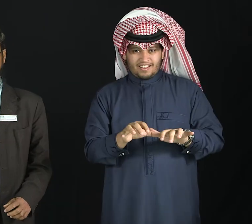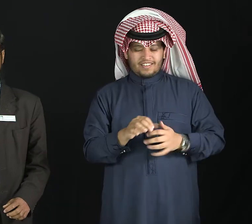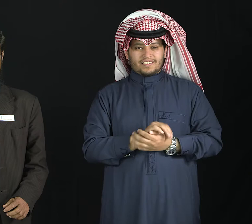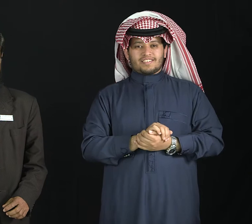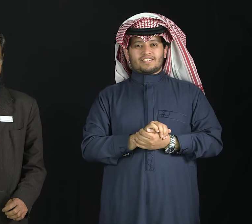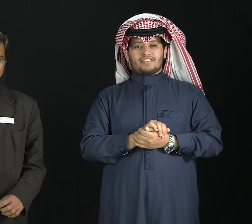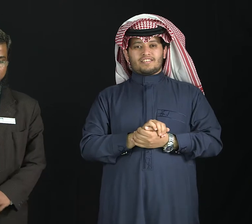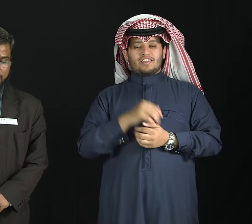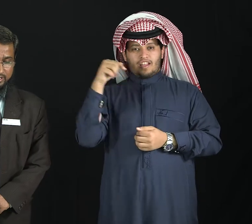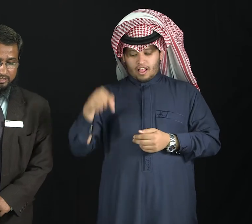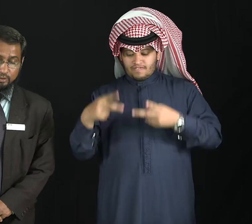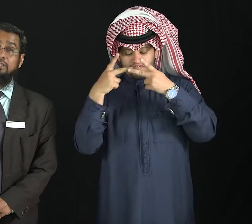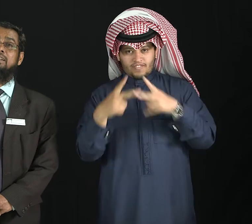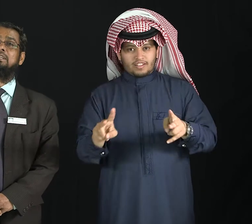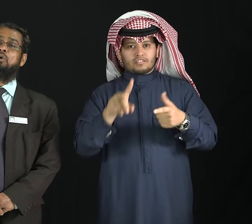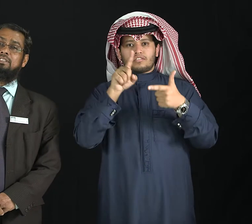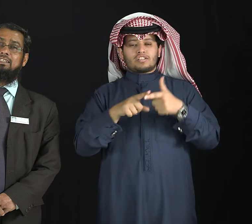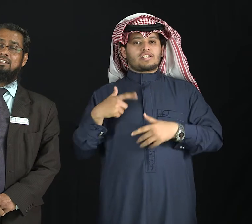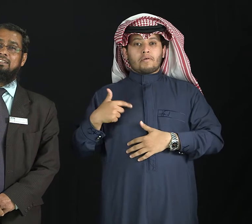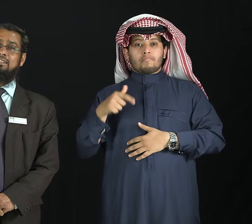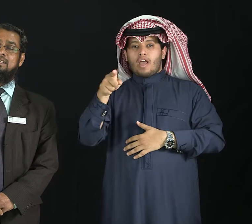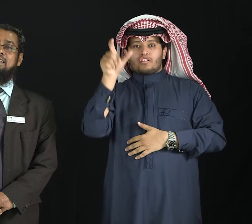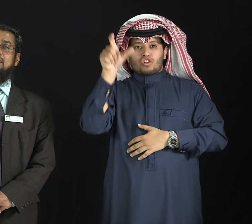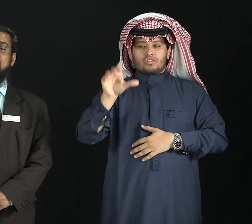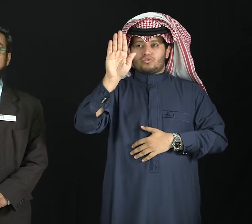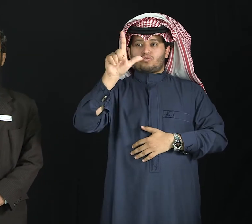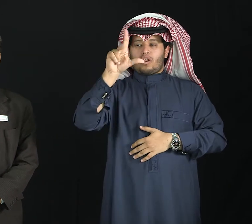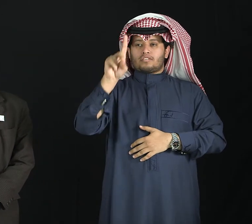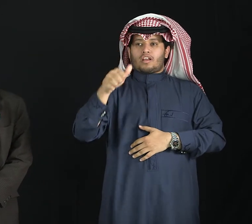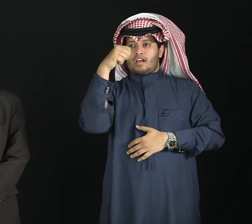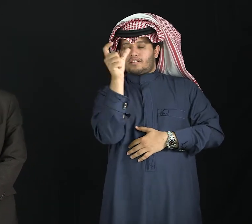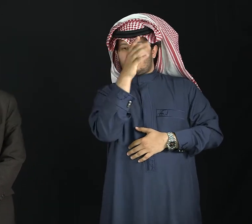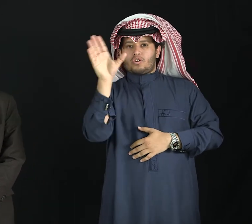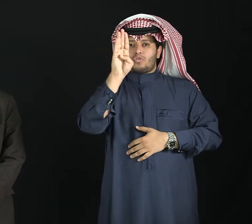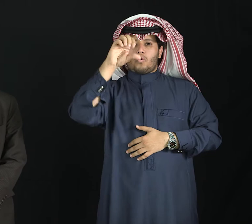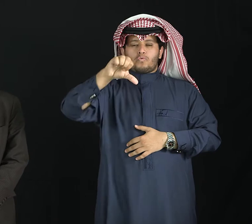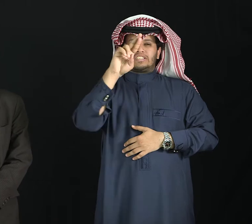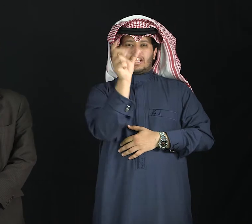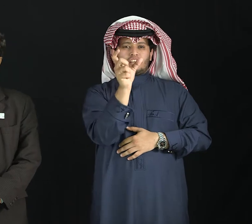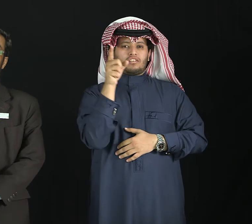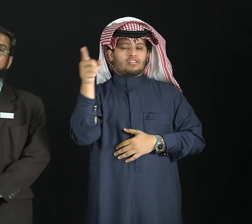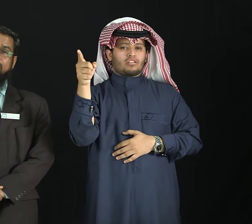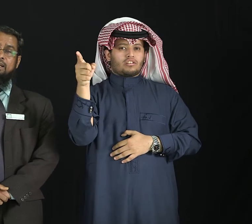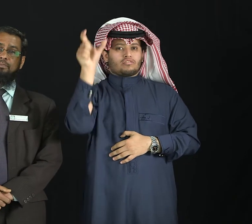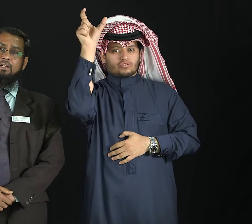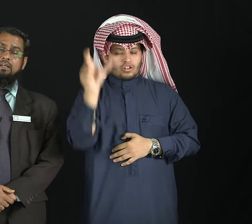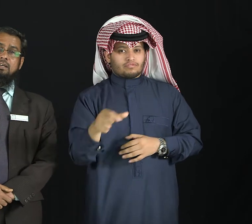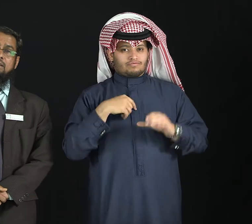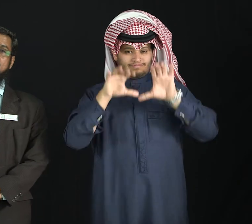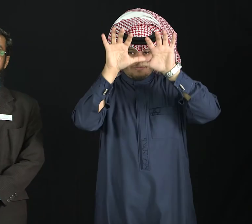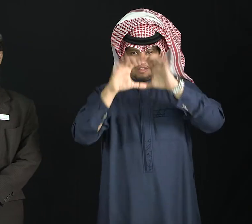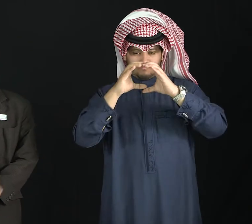way about Sultan Qazin. The way we did for the first paragraph,